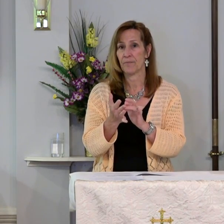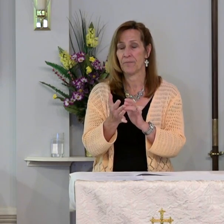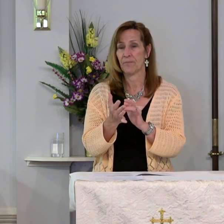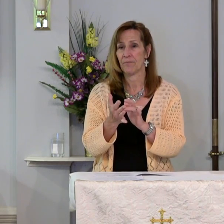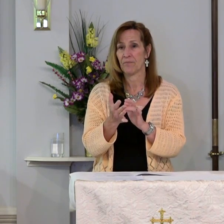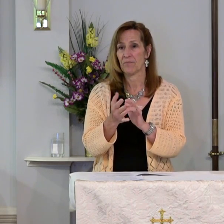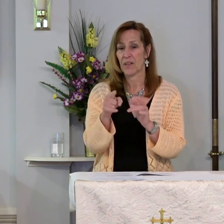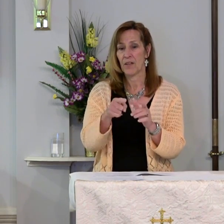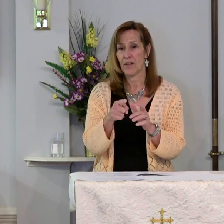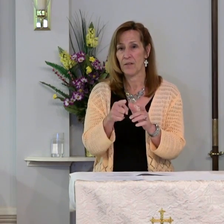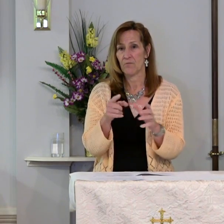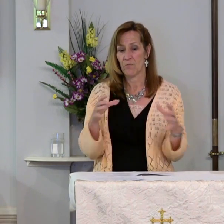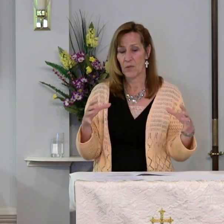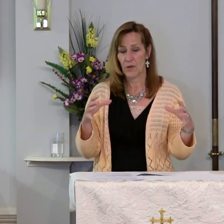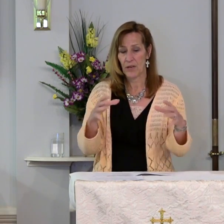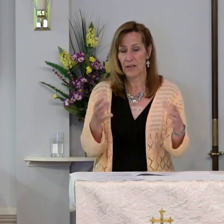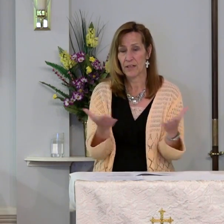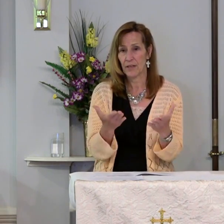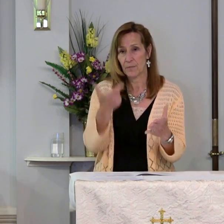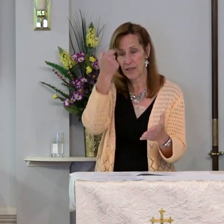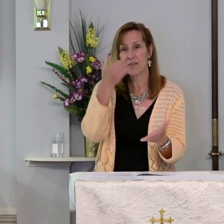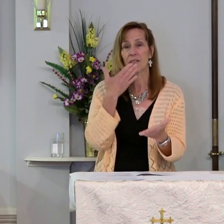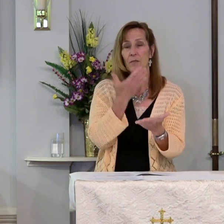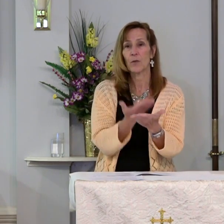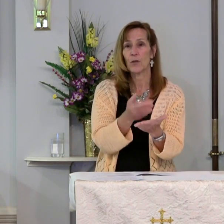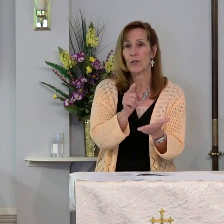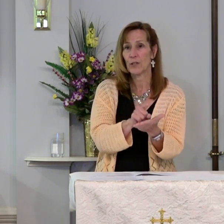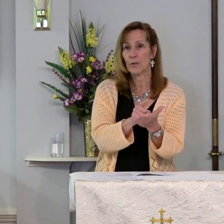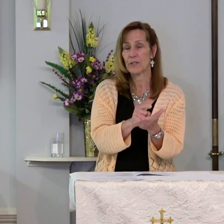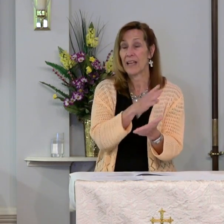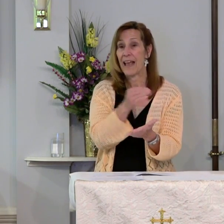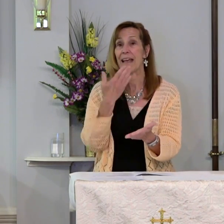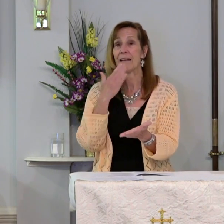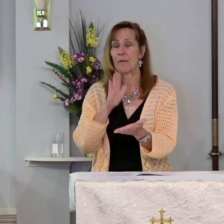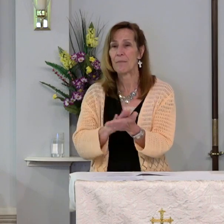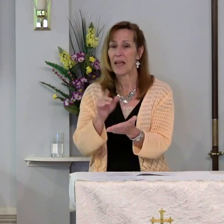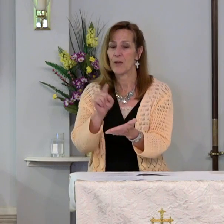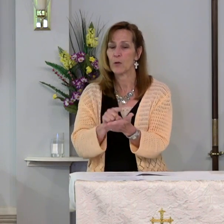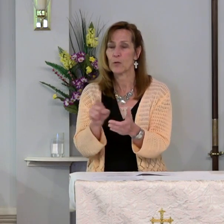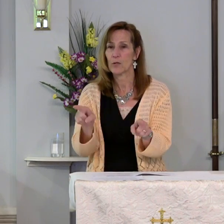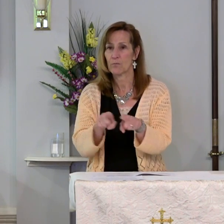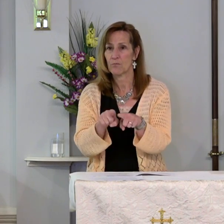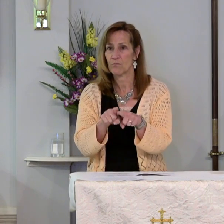and they're gathered because of good news and bad news.